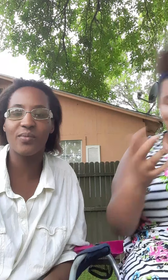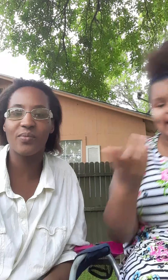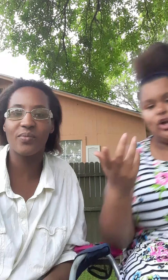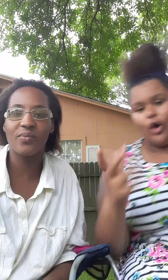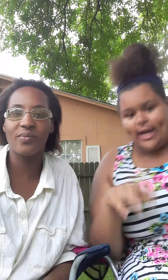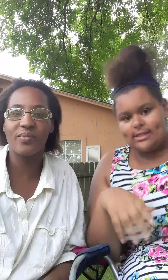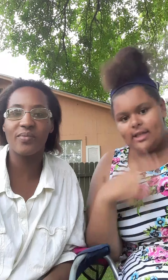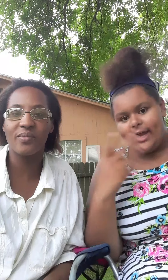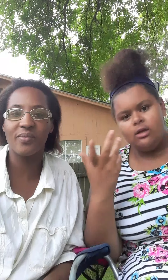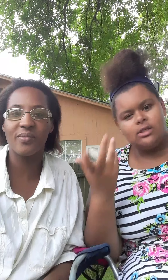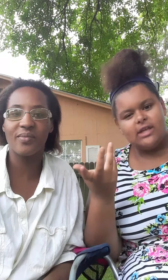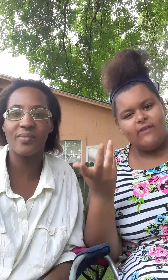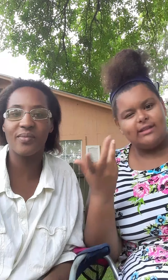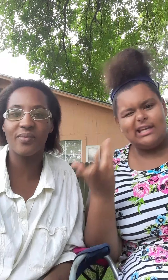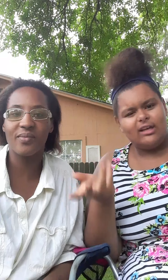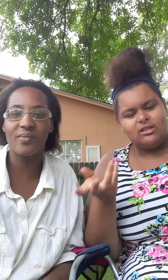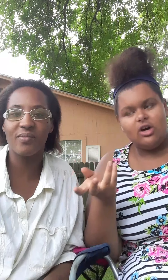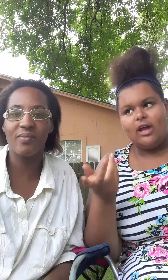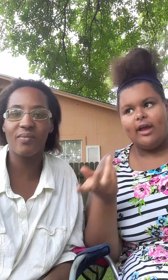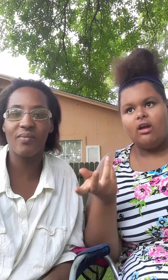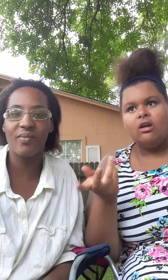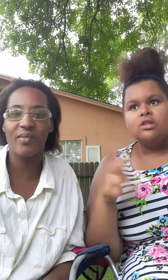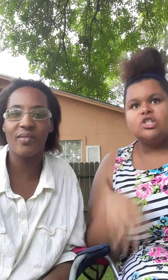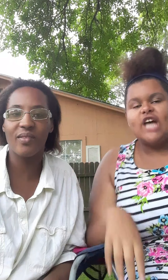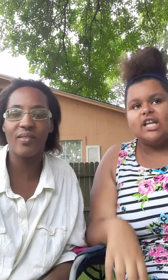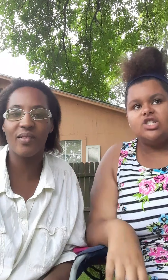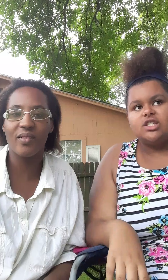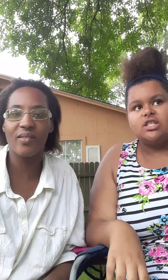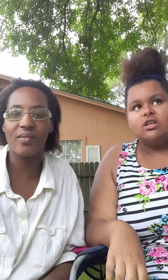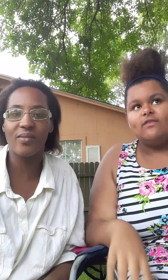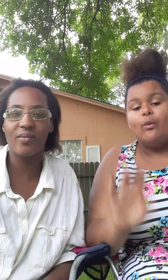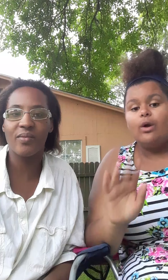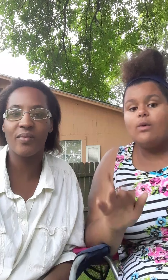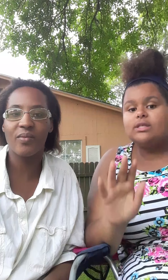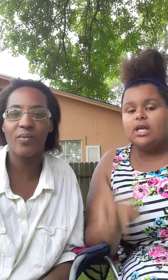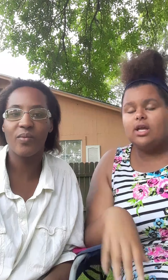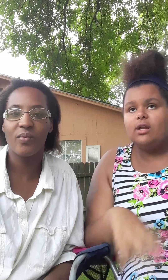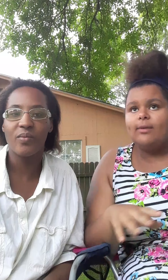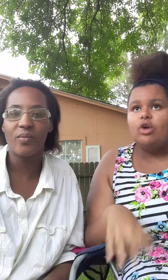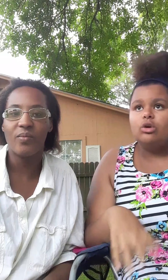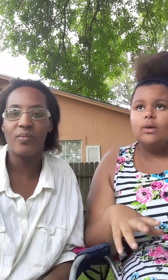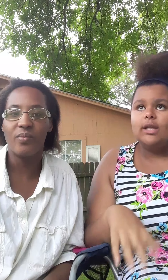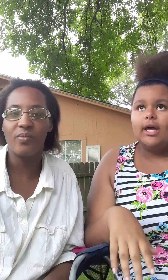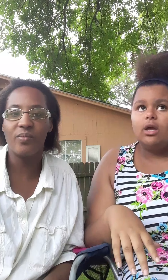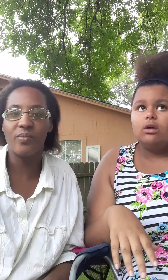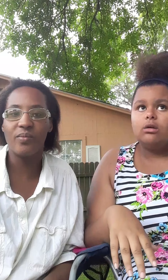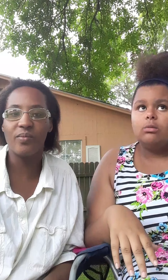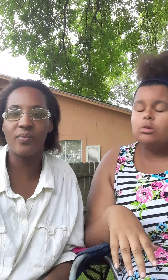egress like stuff like that like no like challenges and stuff like we was thinking about doing like what was we